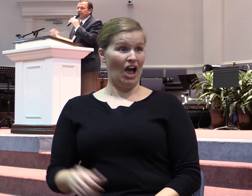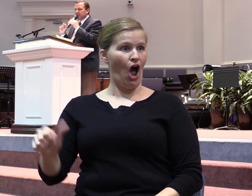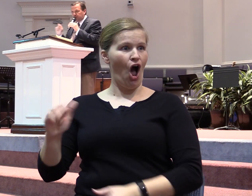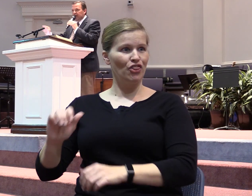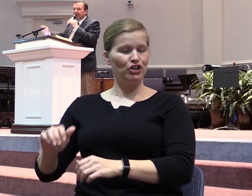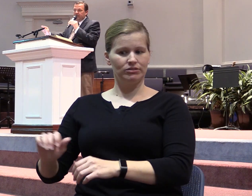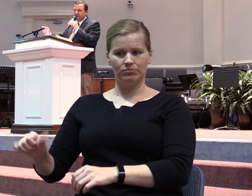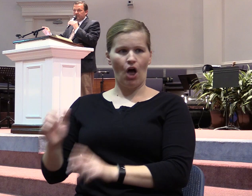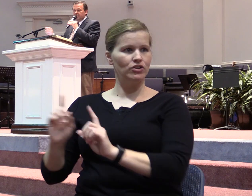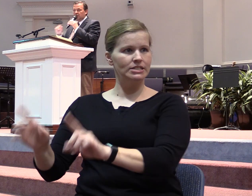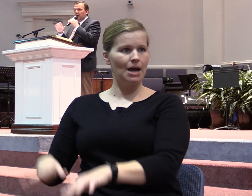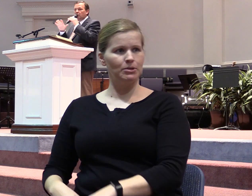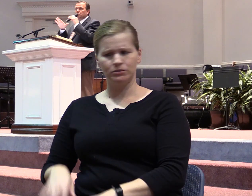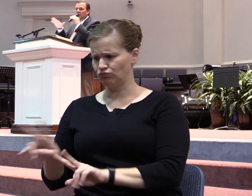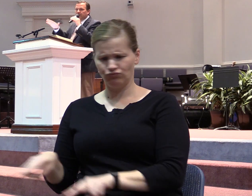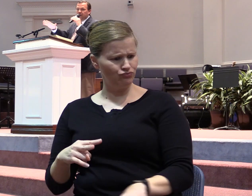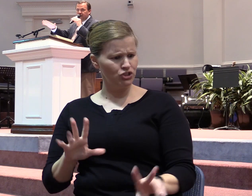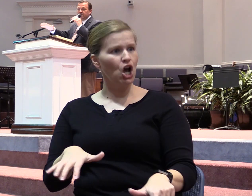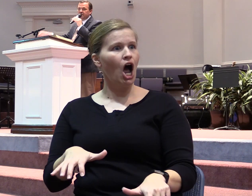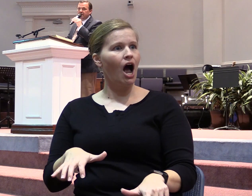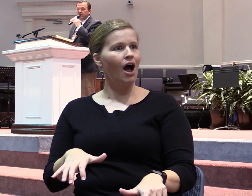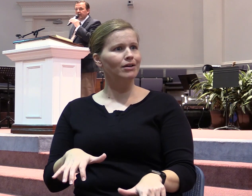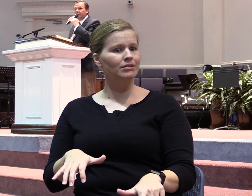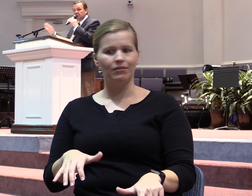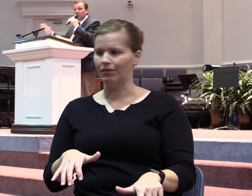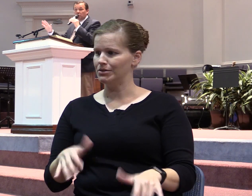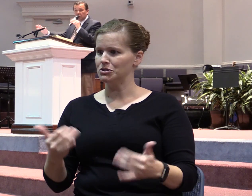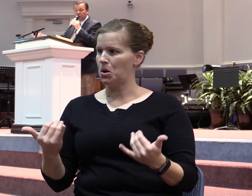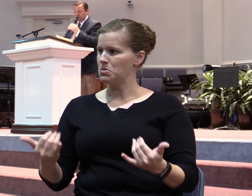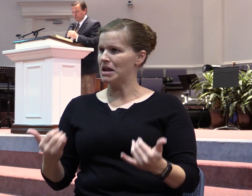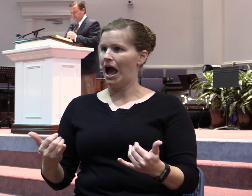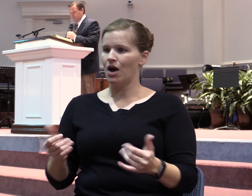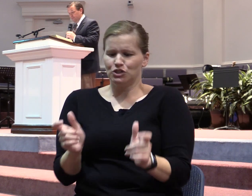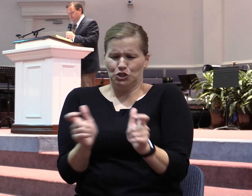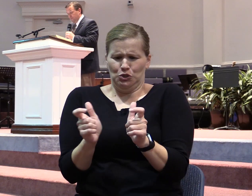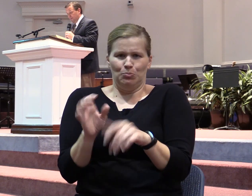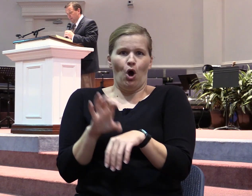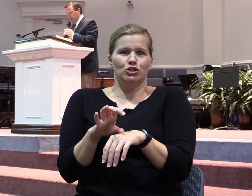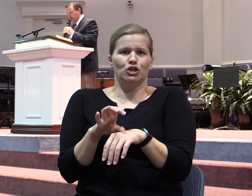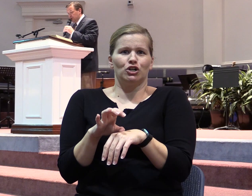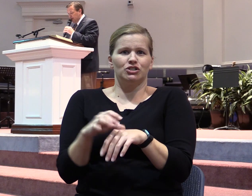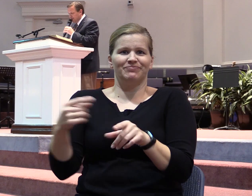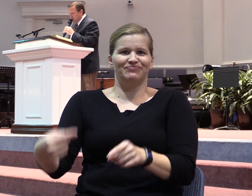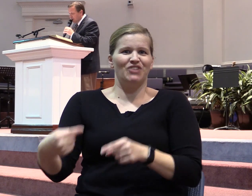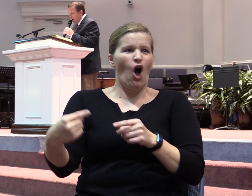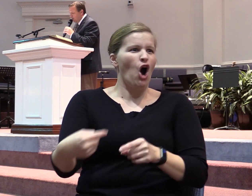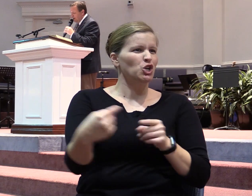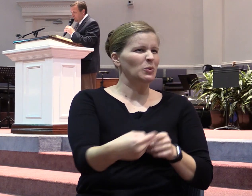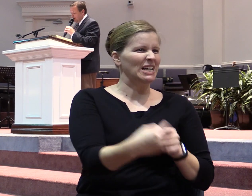displeased. And so now there's rumblings in the small church. But Jesus called them to